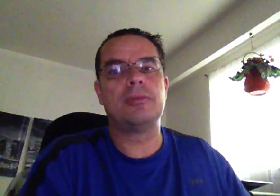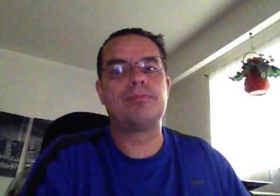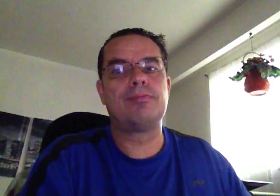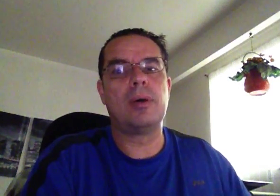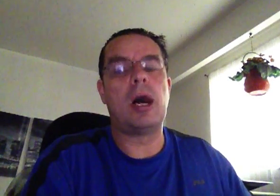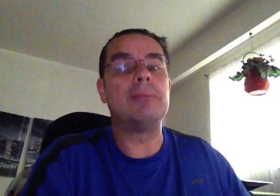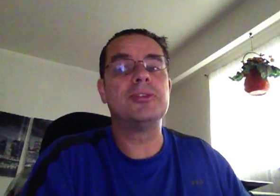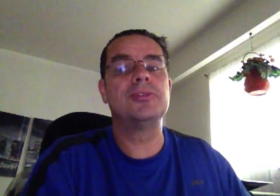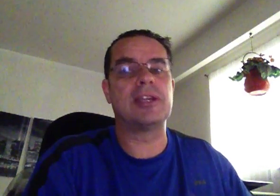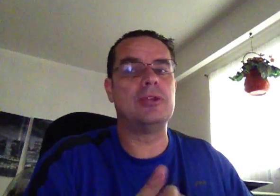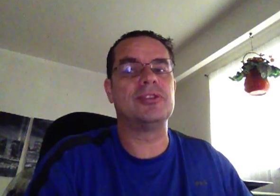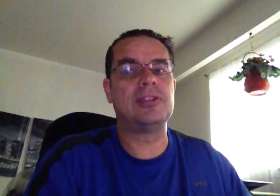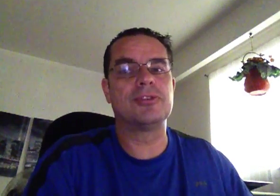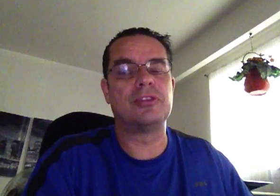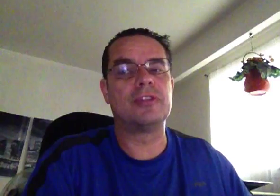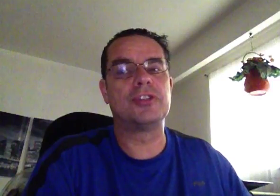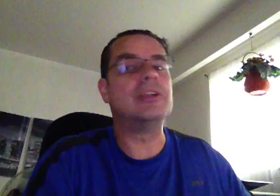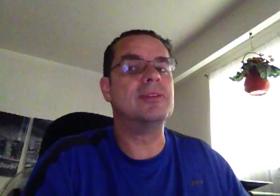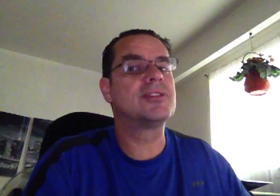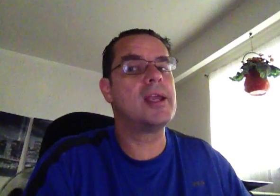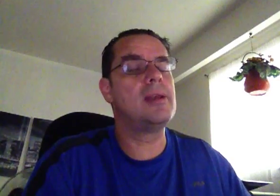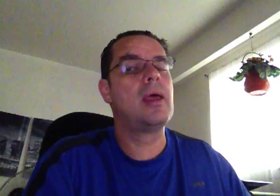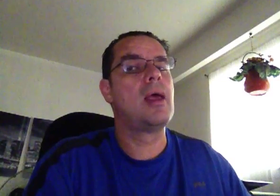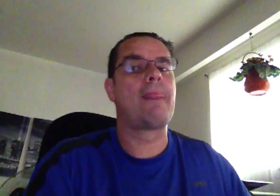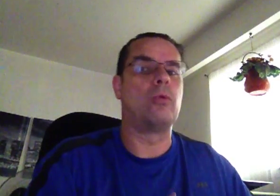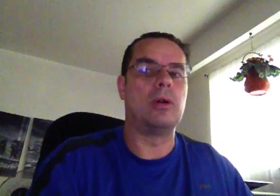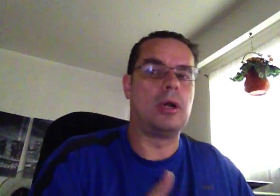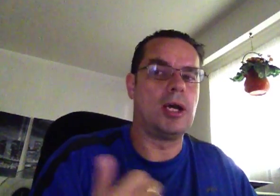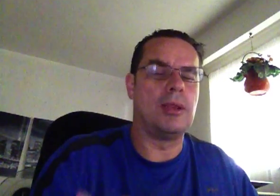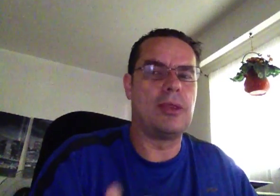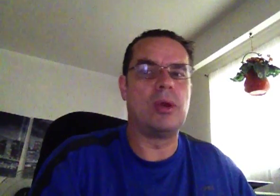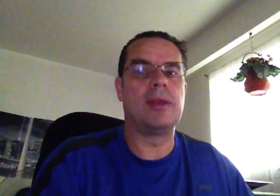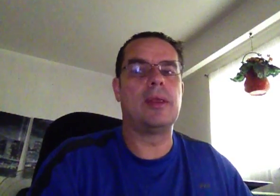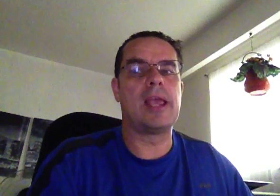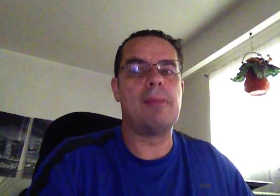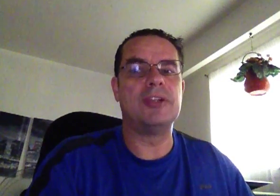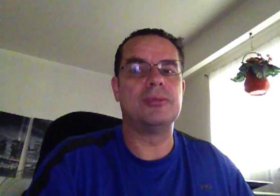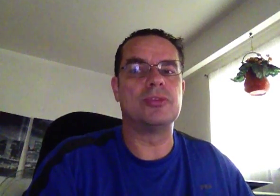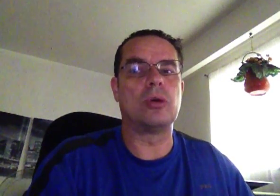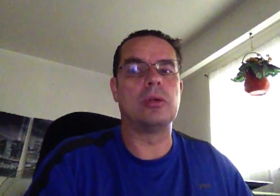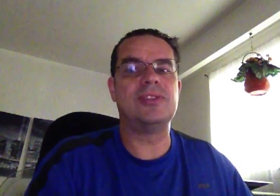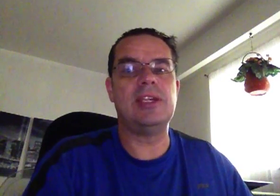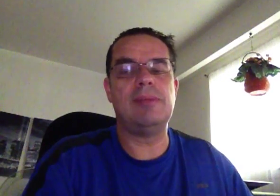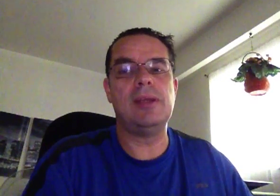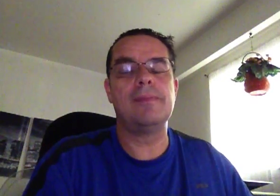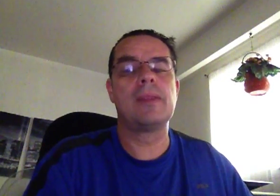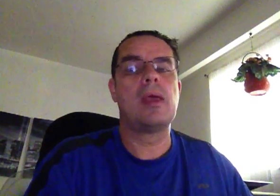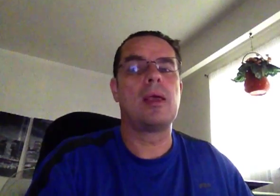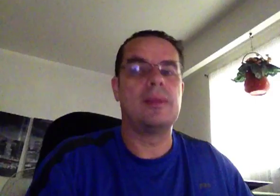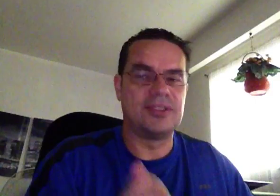options like using SQL Server Stream Insight or another one that I mentioned was Oracle CEP. And so,